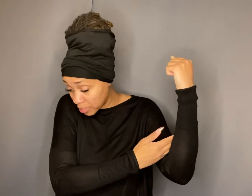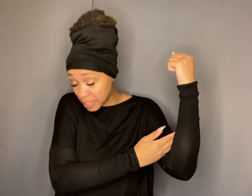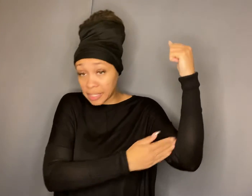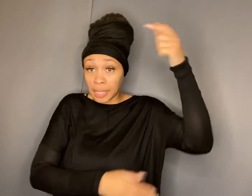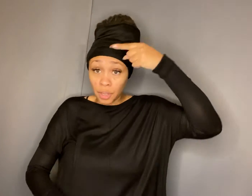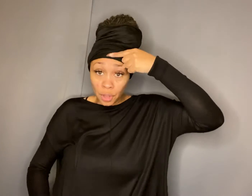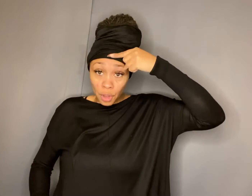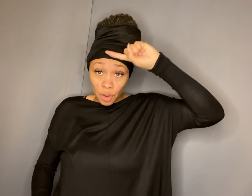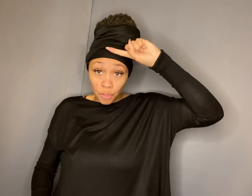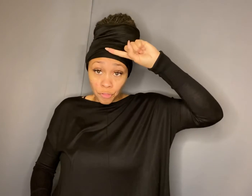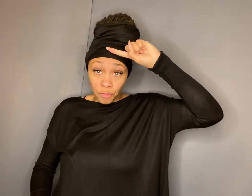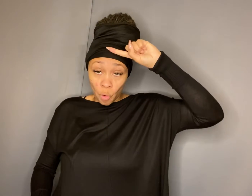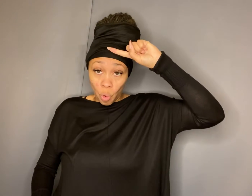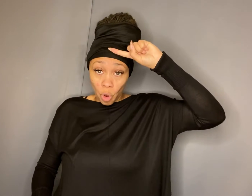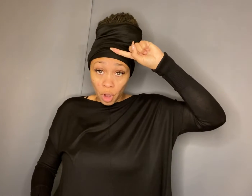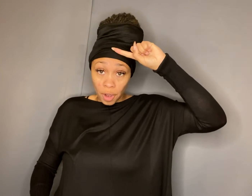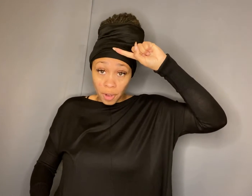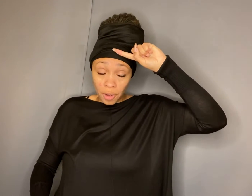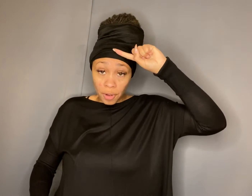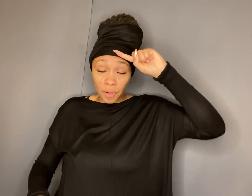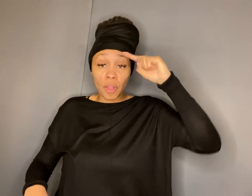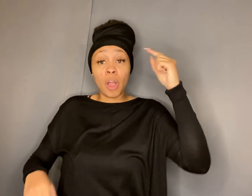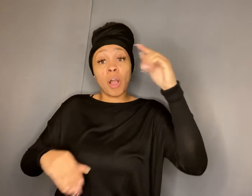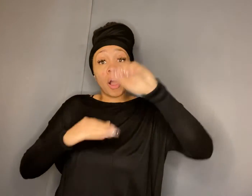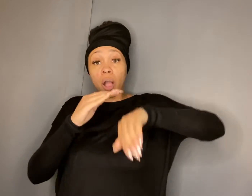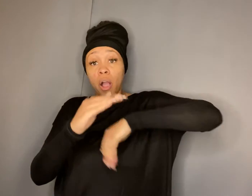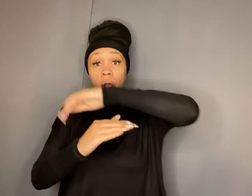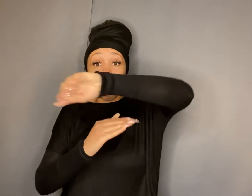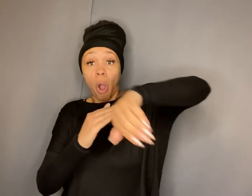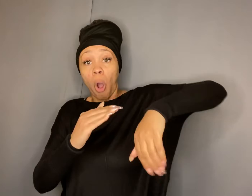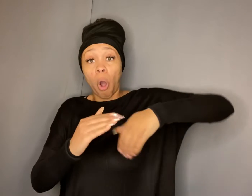to see for all